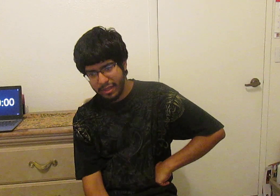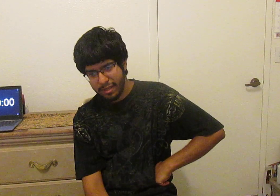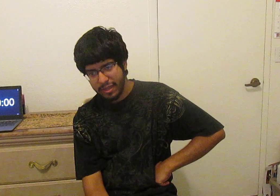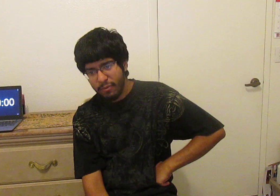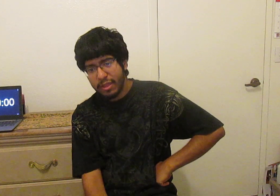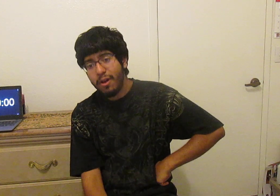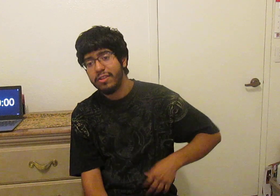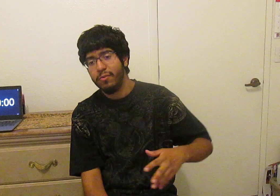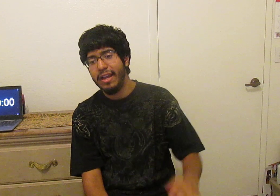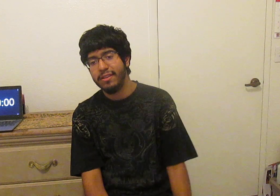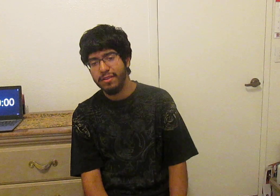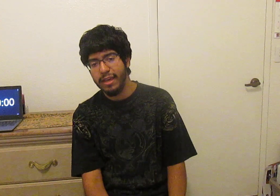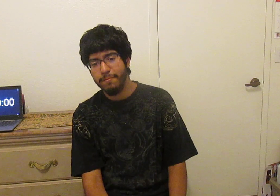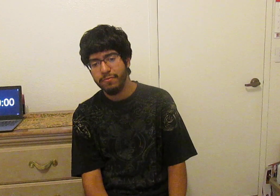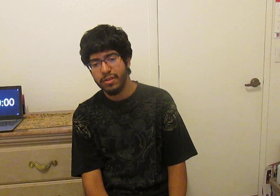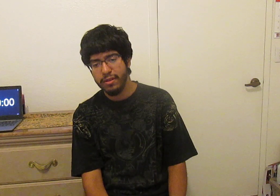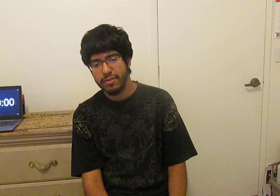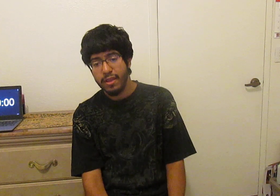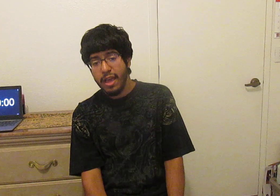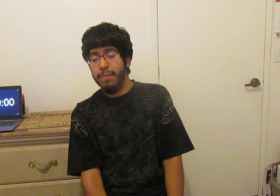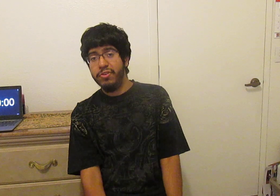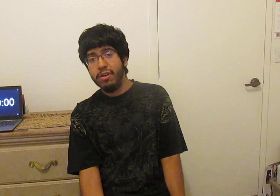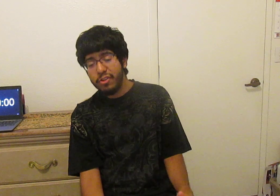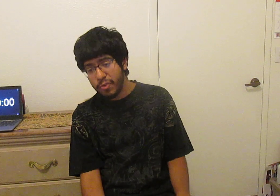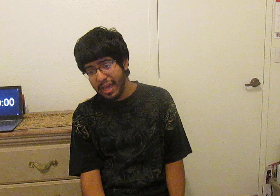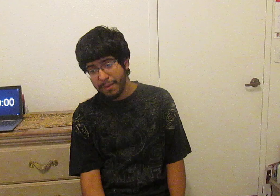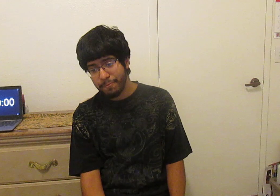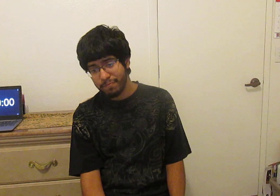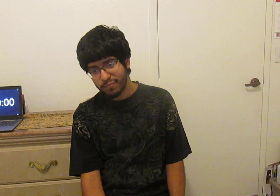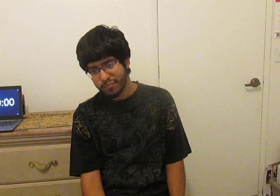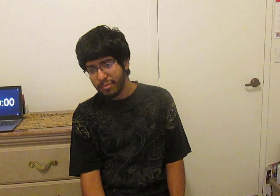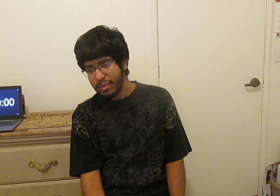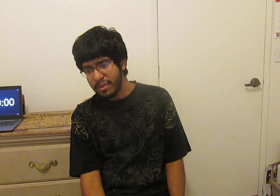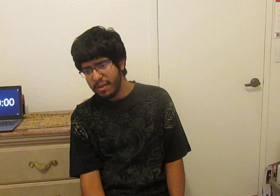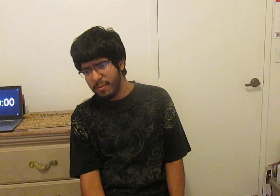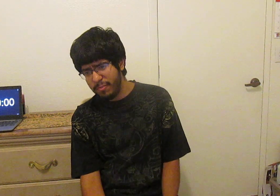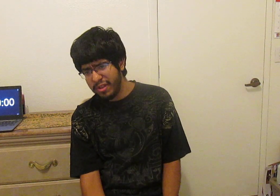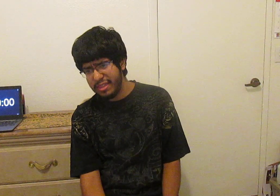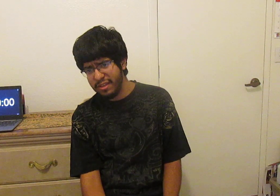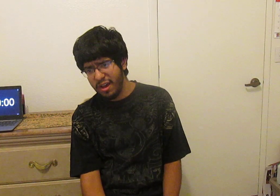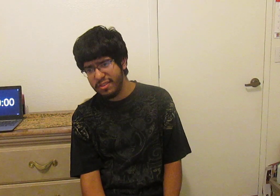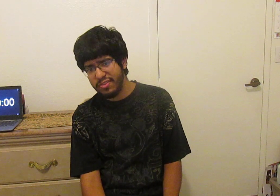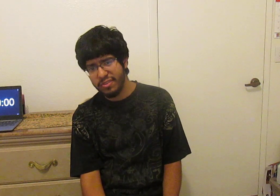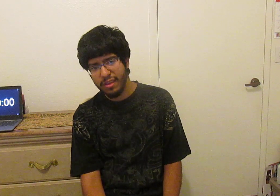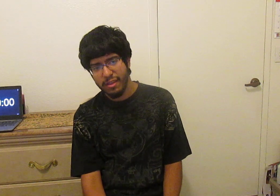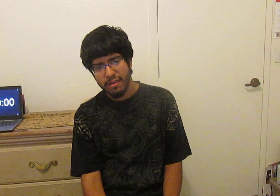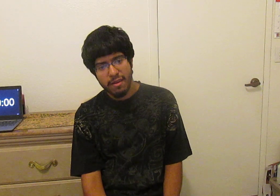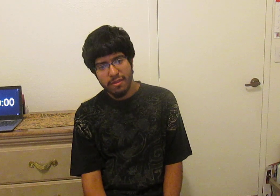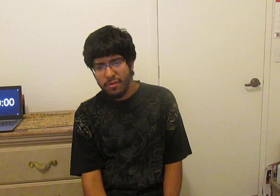and I really want to react to that series I'm still gonna try but the odds they're